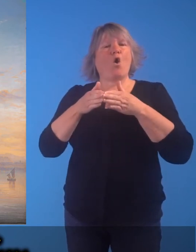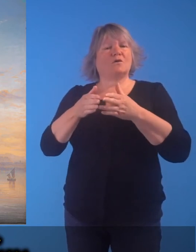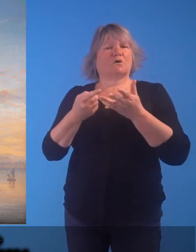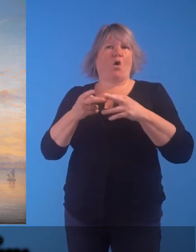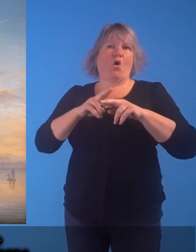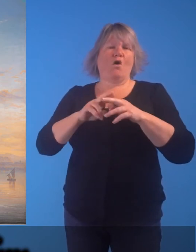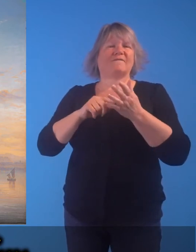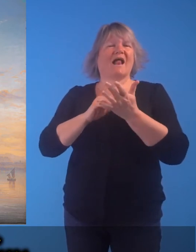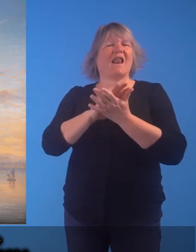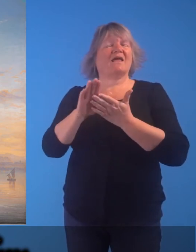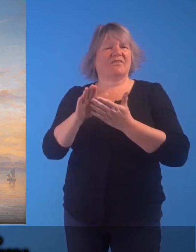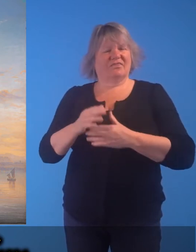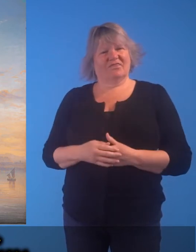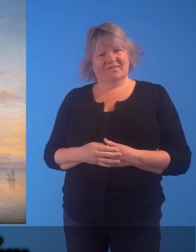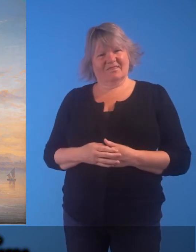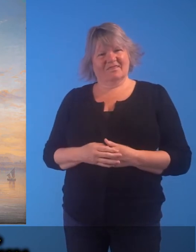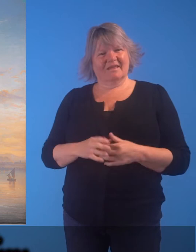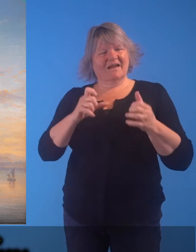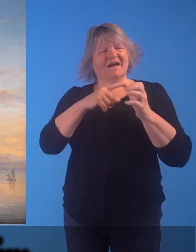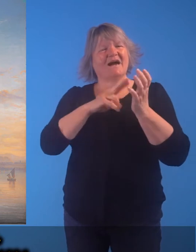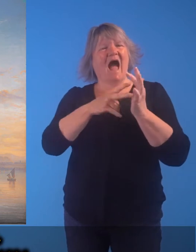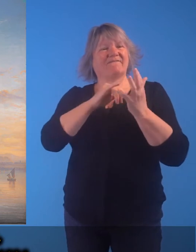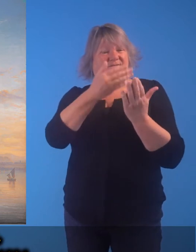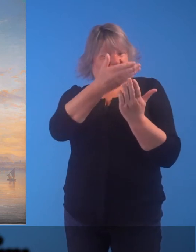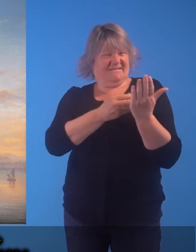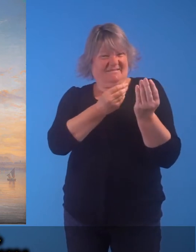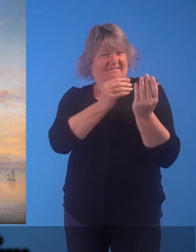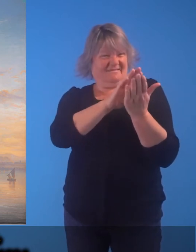Leith Oil on canvas 1824